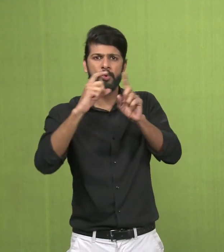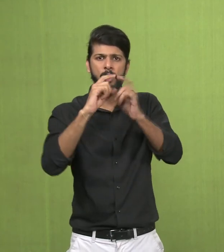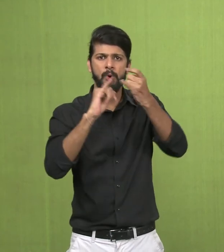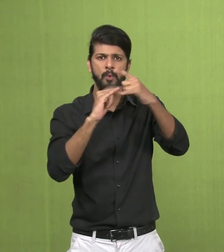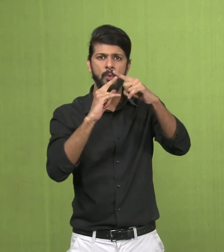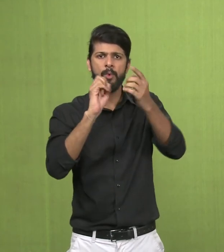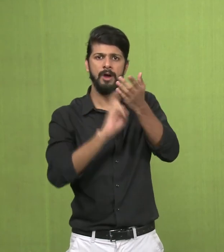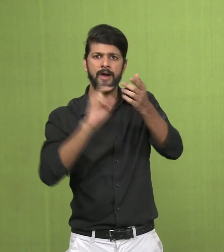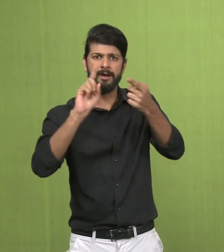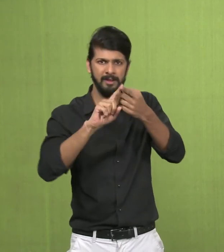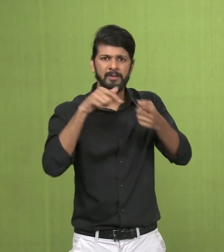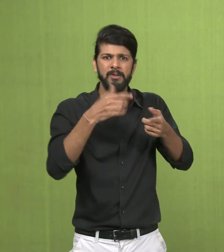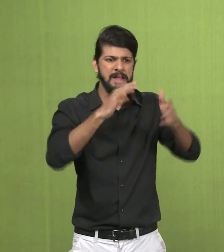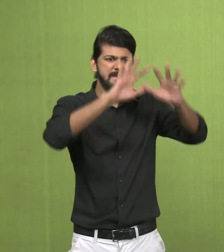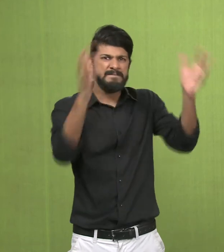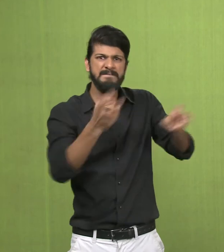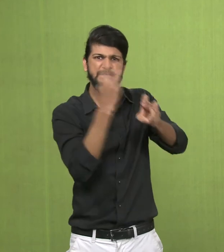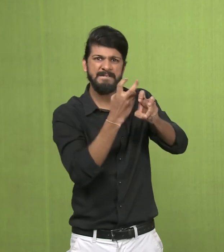The medium is sandstone.